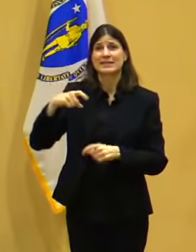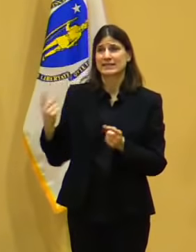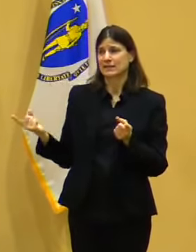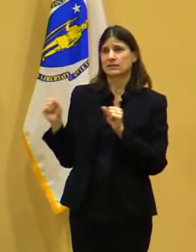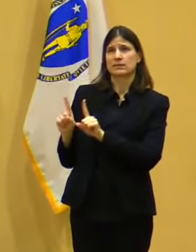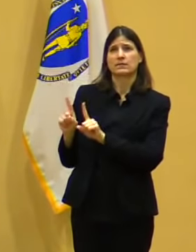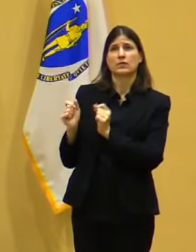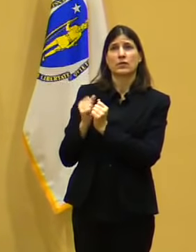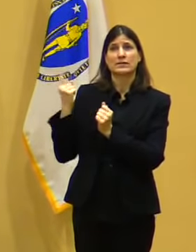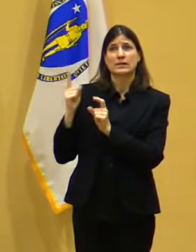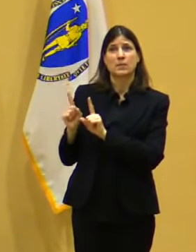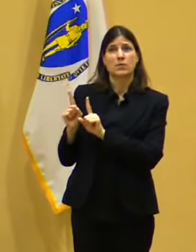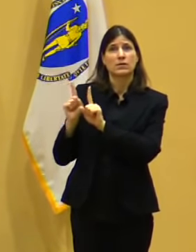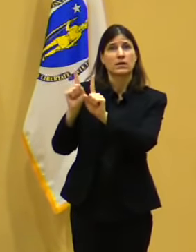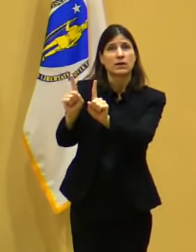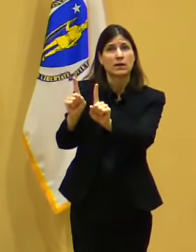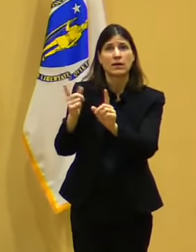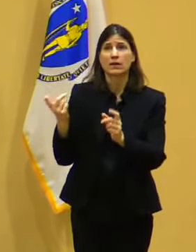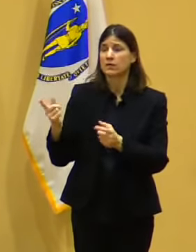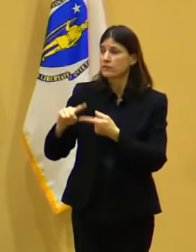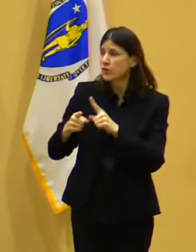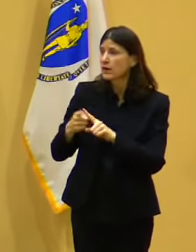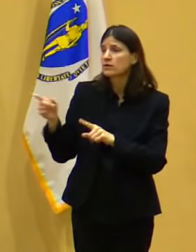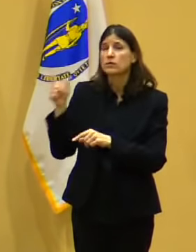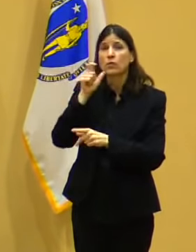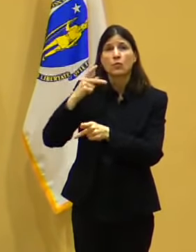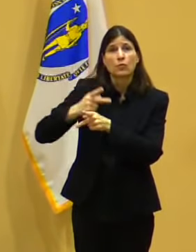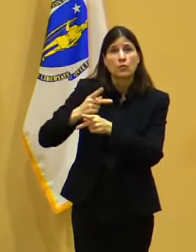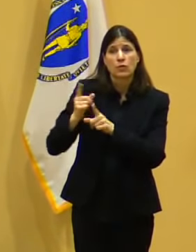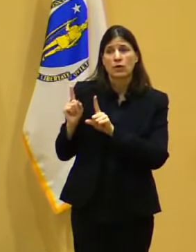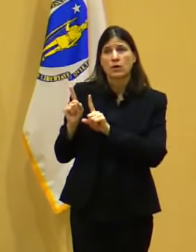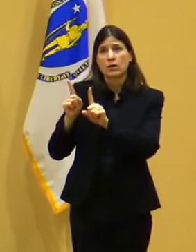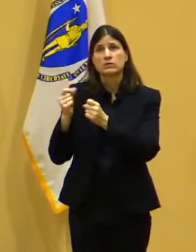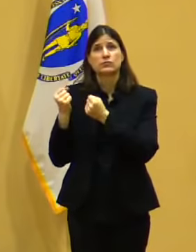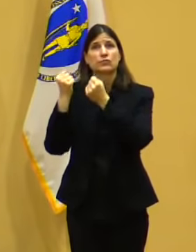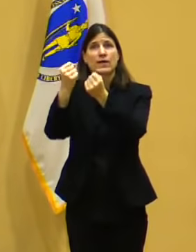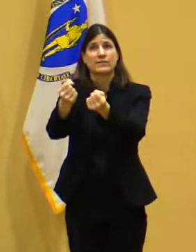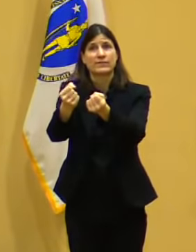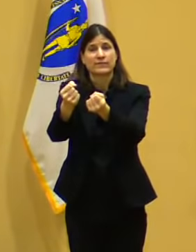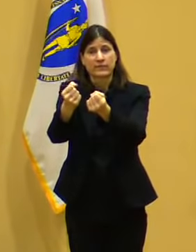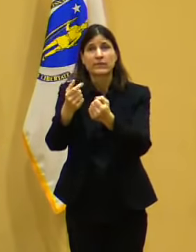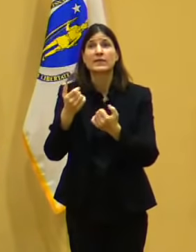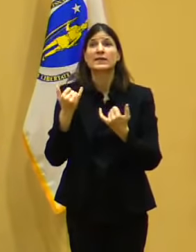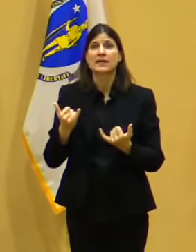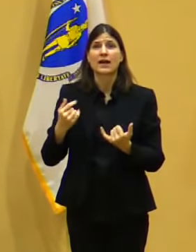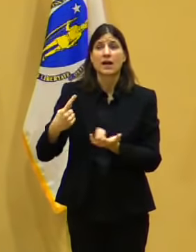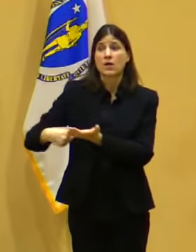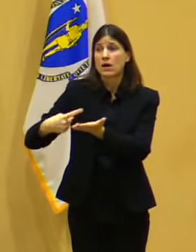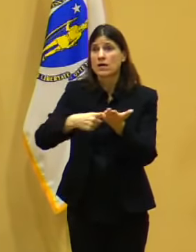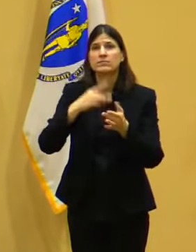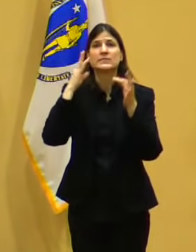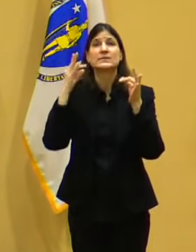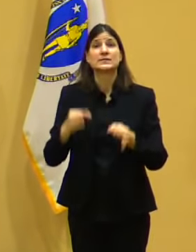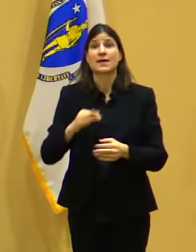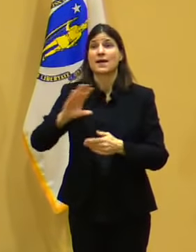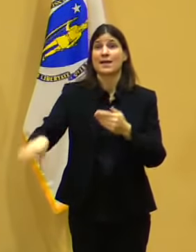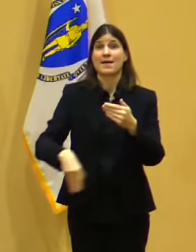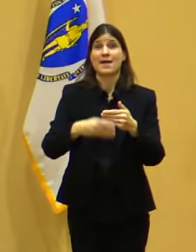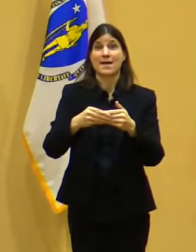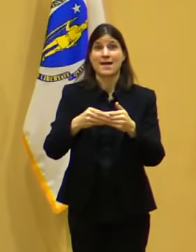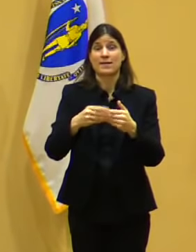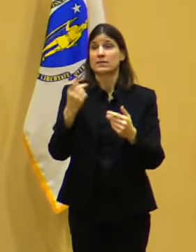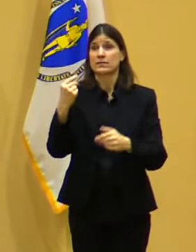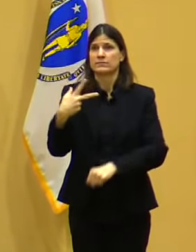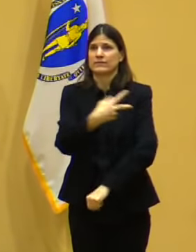alone or may have difficulty getting to a site. To support the 75 and older population here in